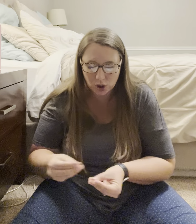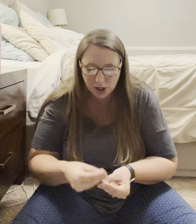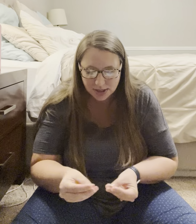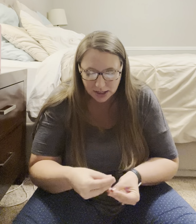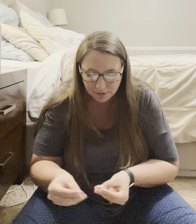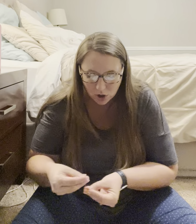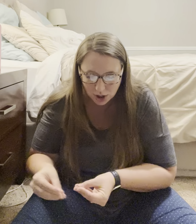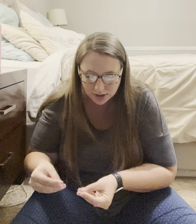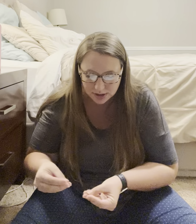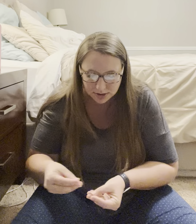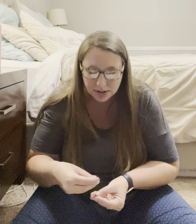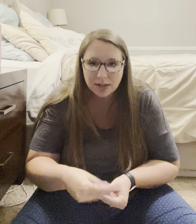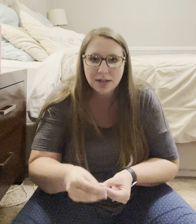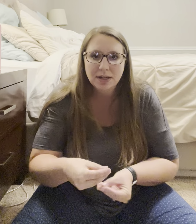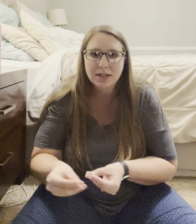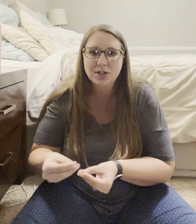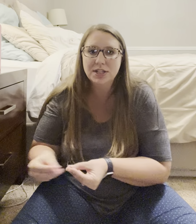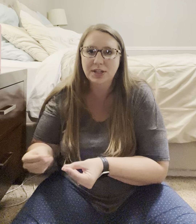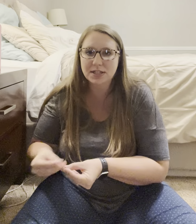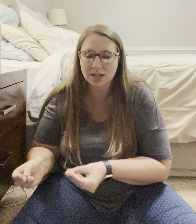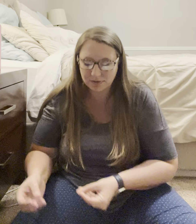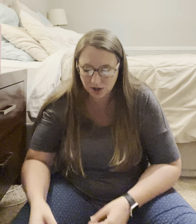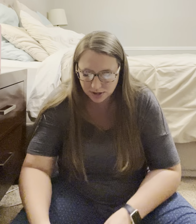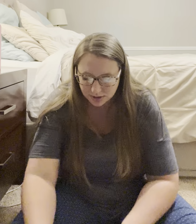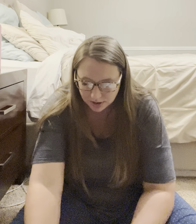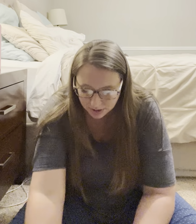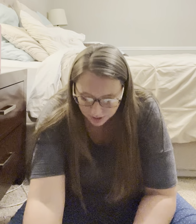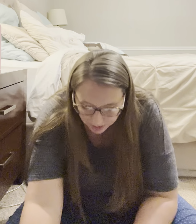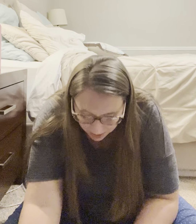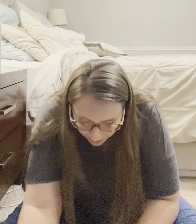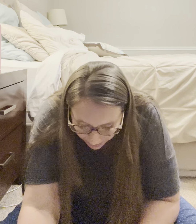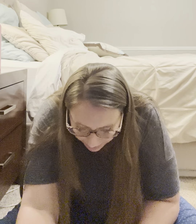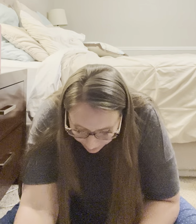a deck of cards. You're dealing a deck of cards. Um,